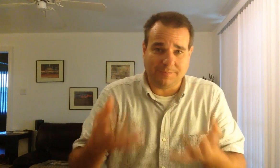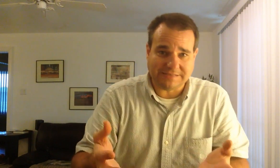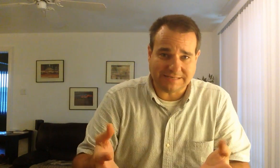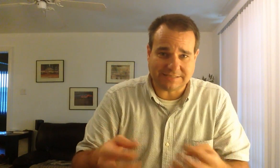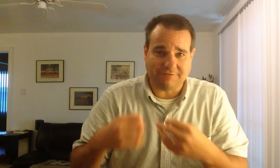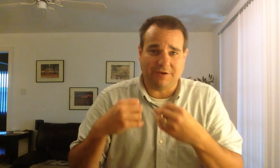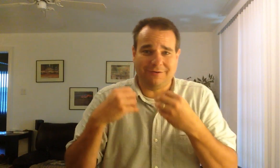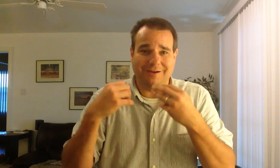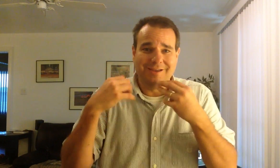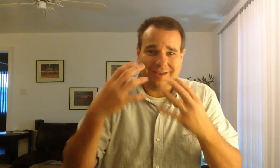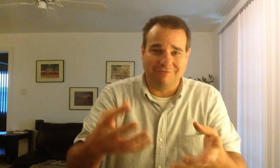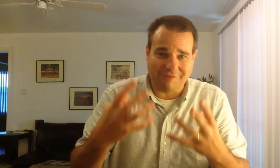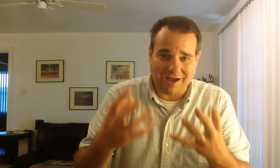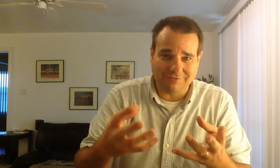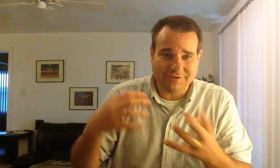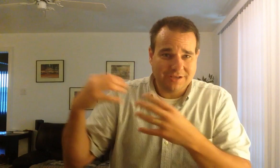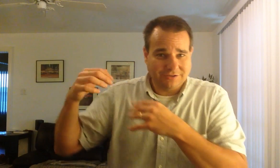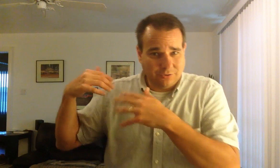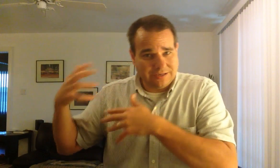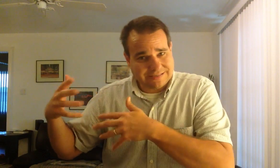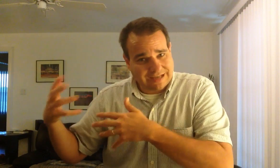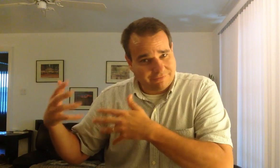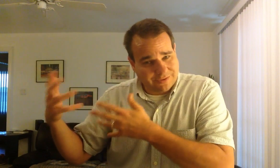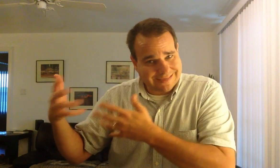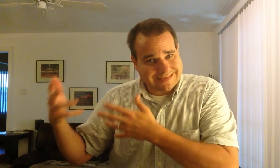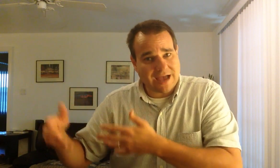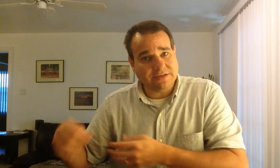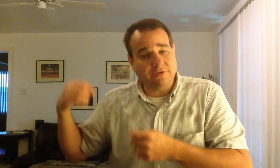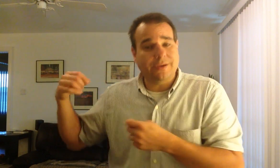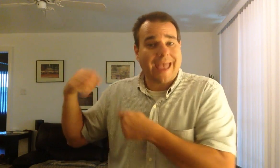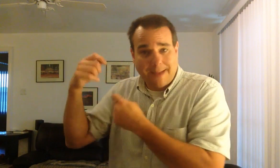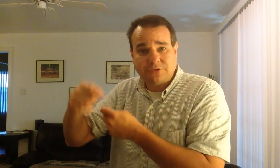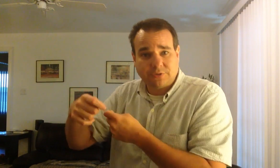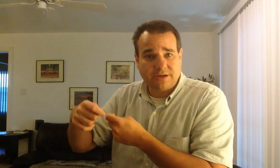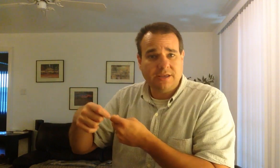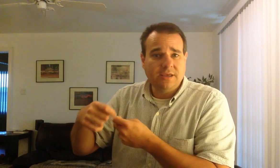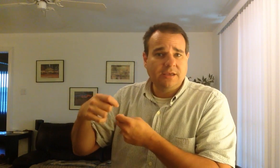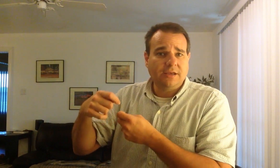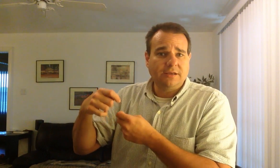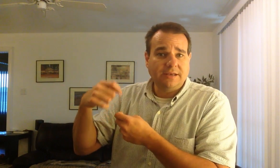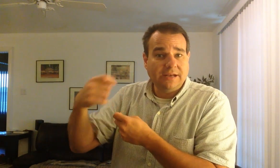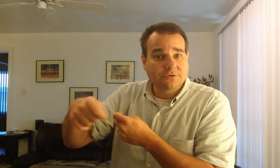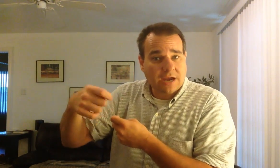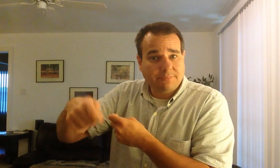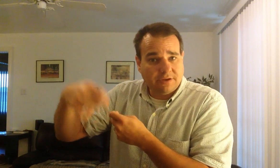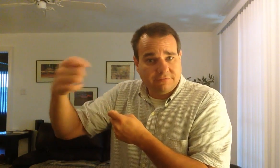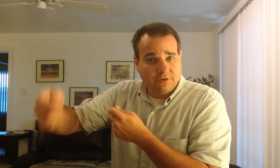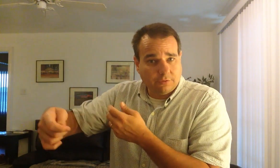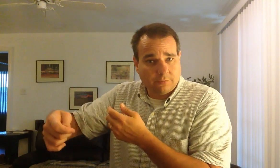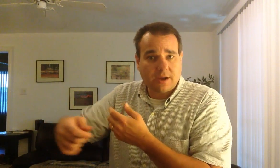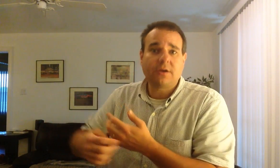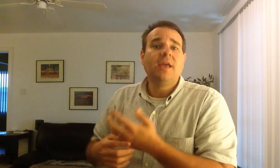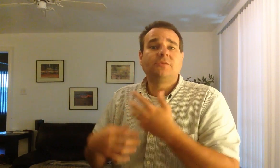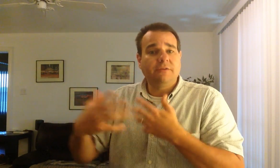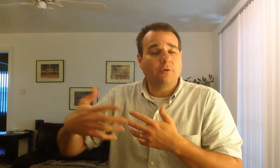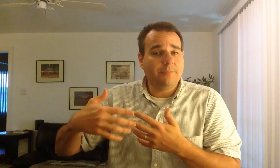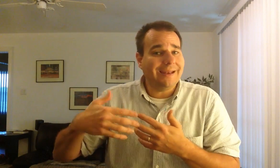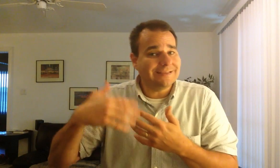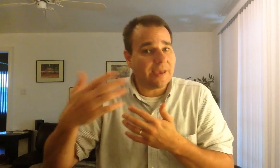the business, if you're involved doing stuff with the sound, if you're capturing a needle drop of your record, 24-bit is